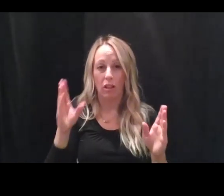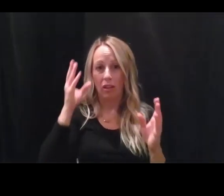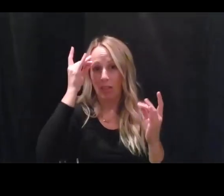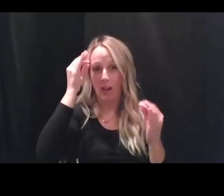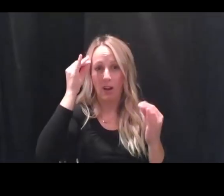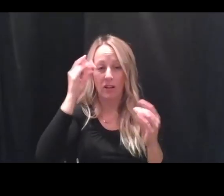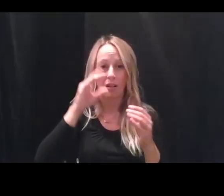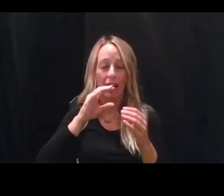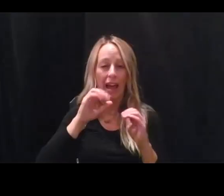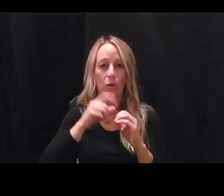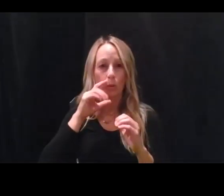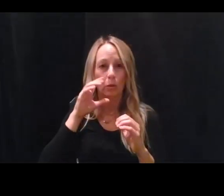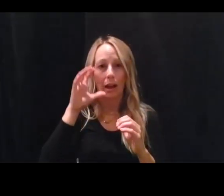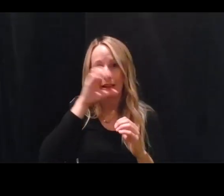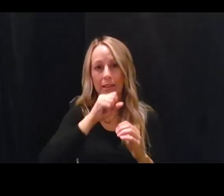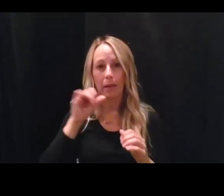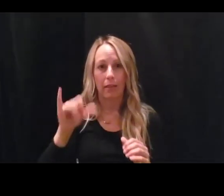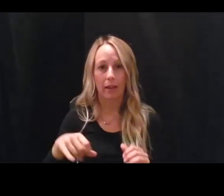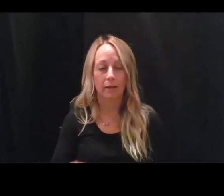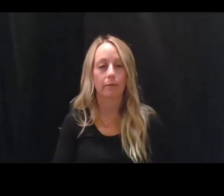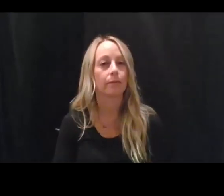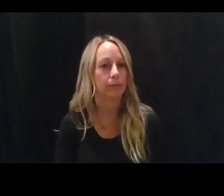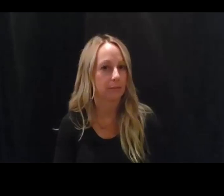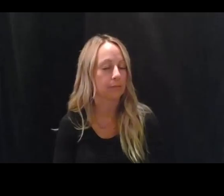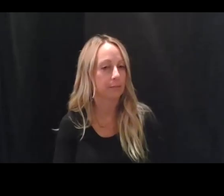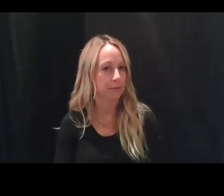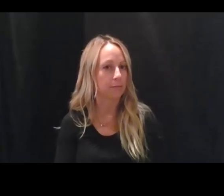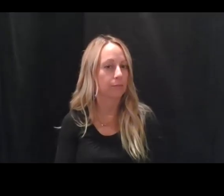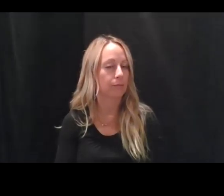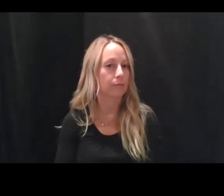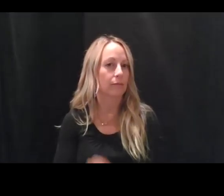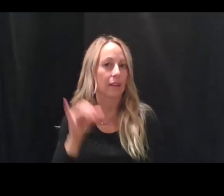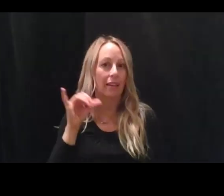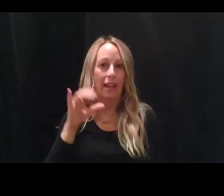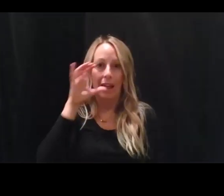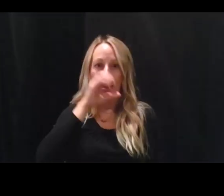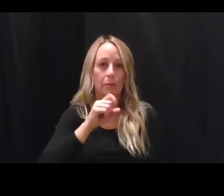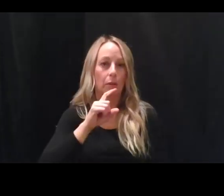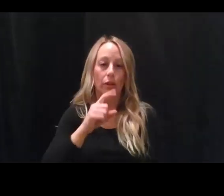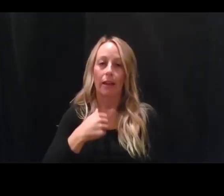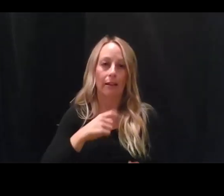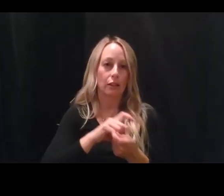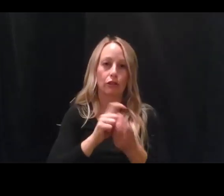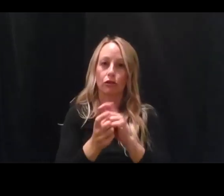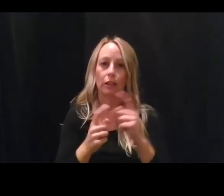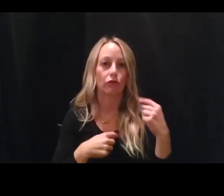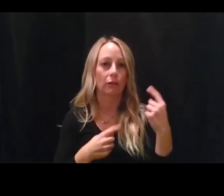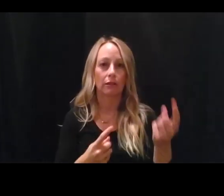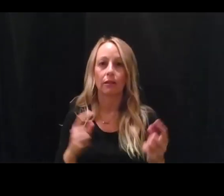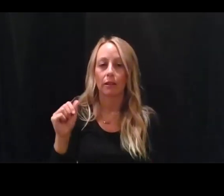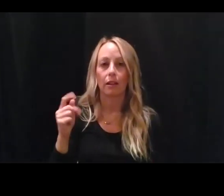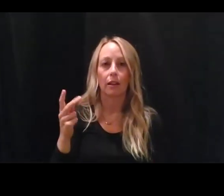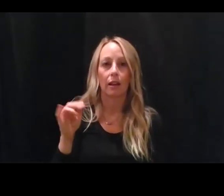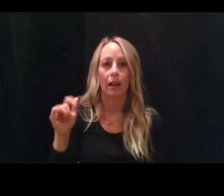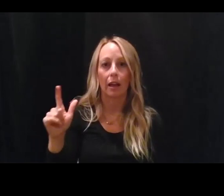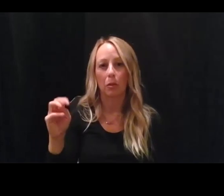estimate that? Well, I, that, those estimates haven't really changed since April and May, uh, early